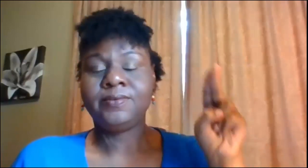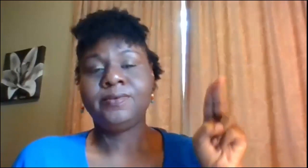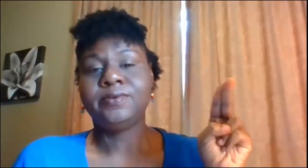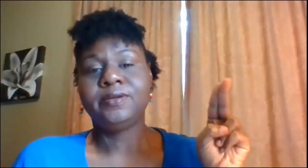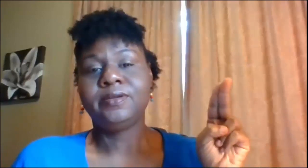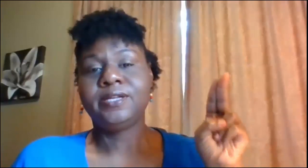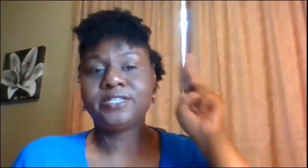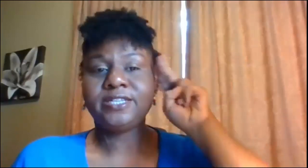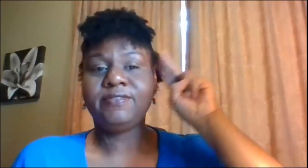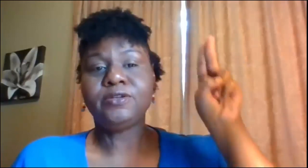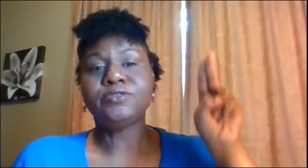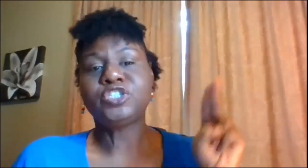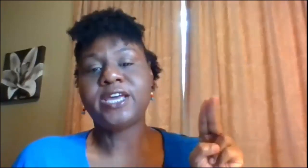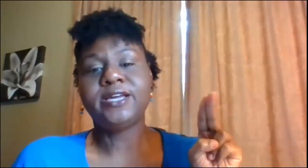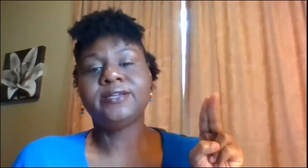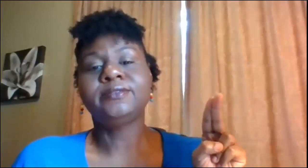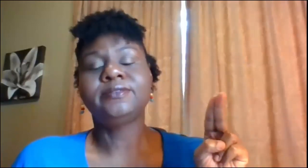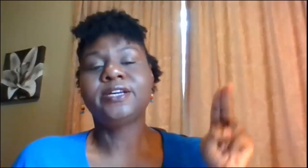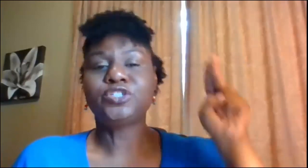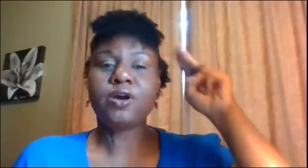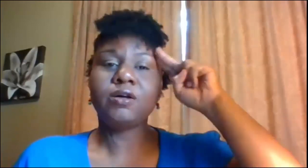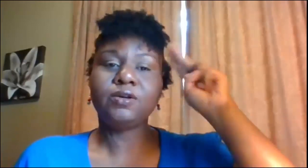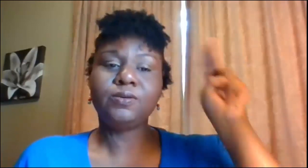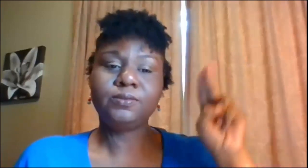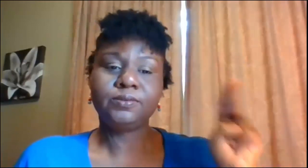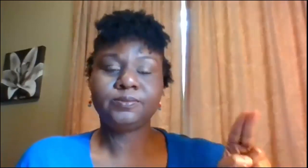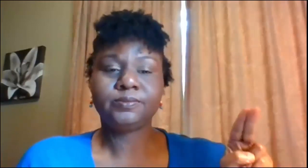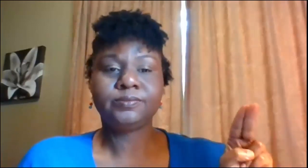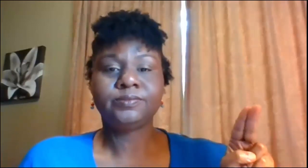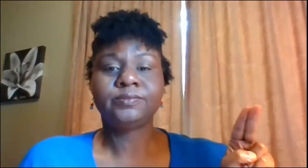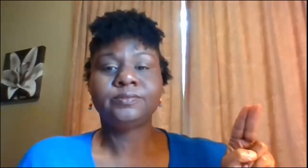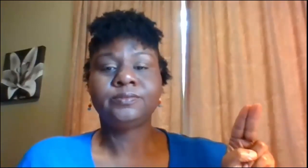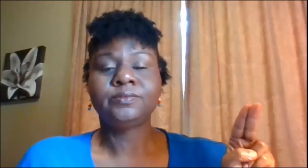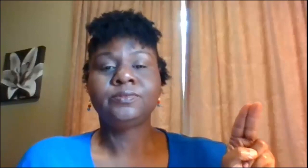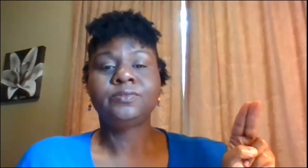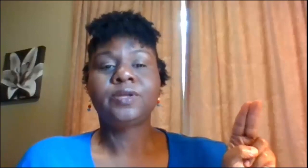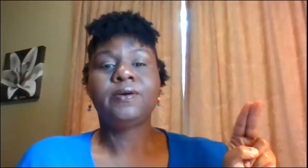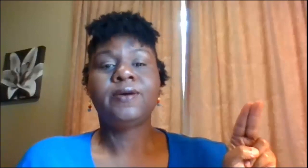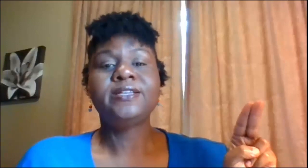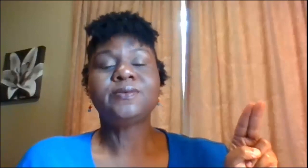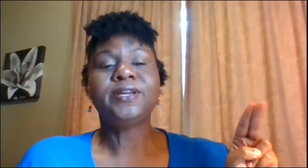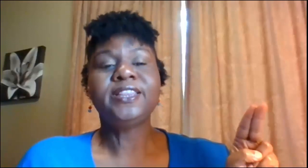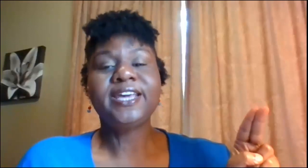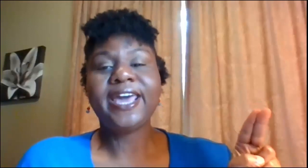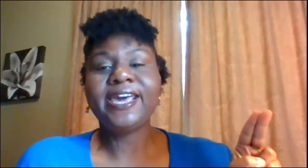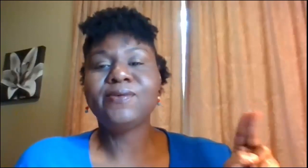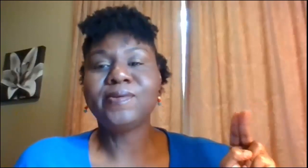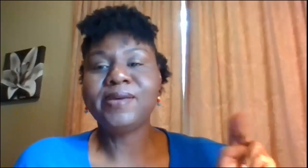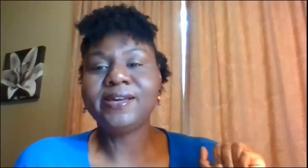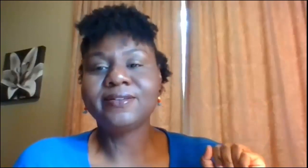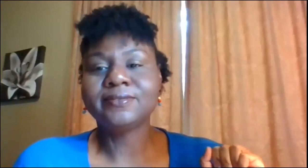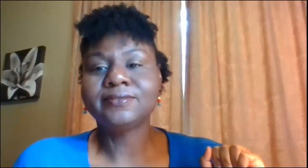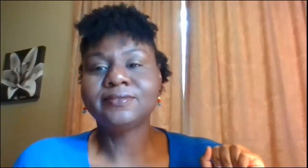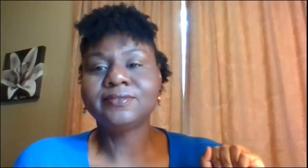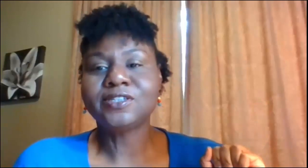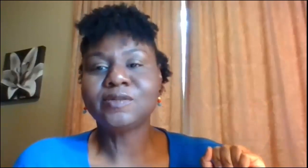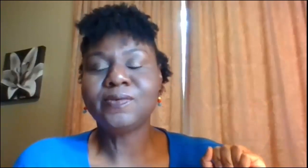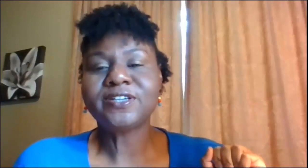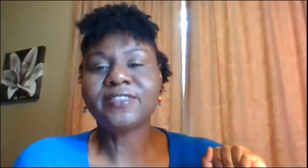and just give it a little shake that's your uncle all right so what do you think aunt would be show me what y'all